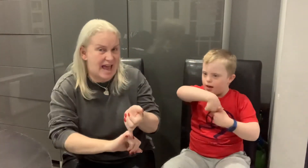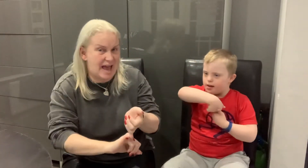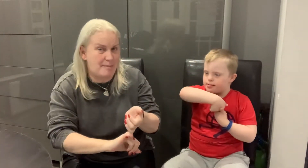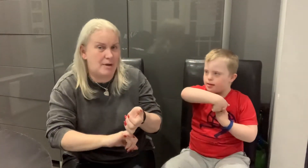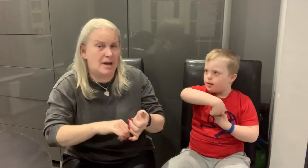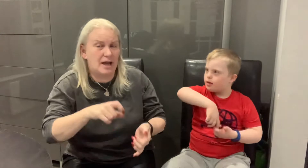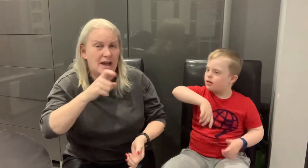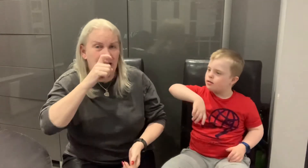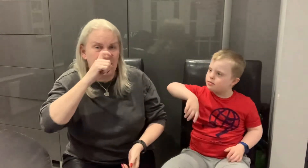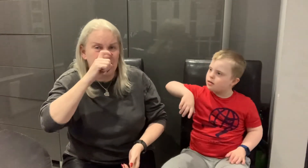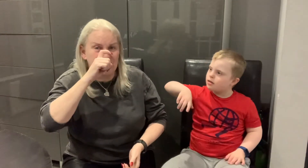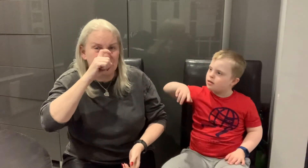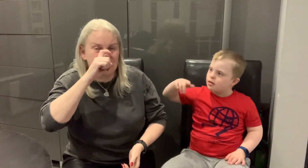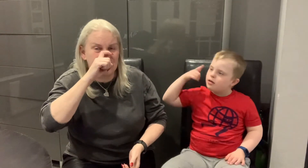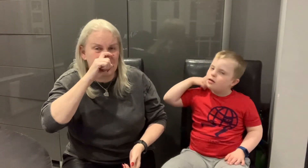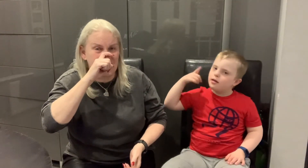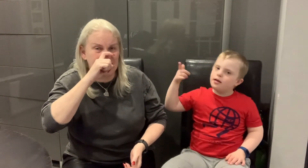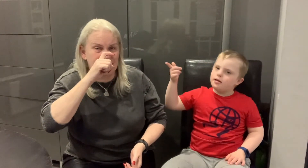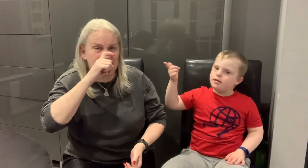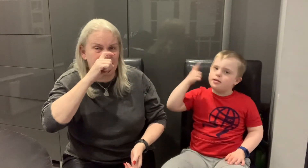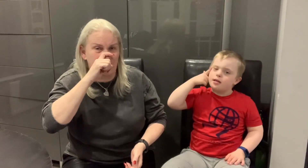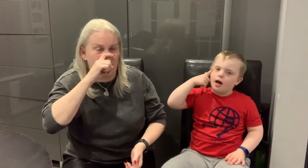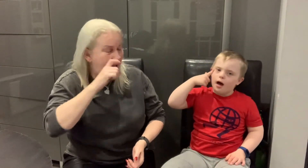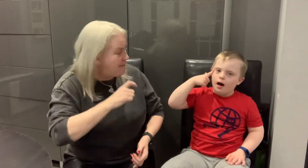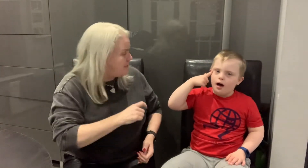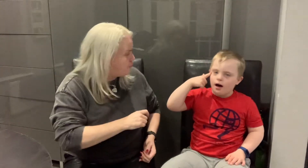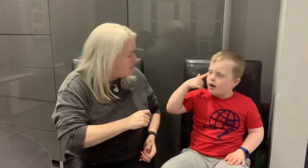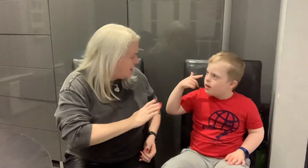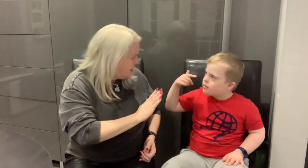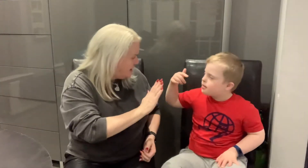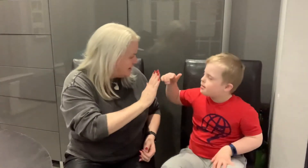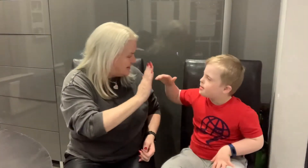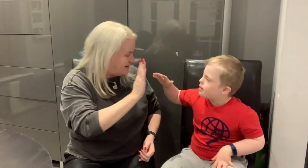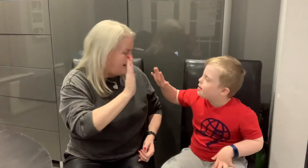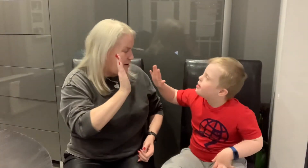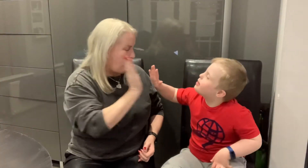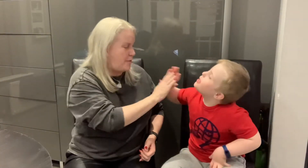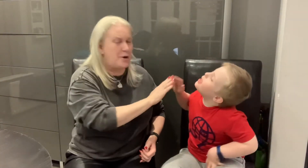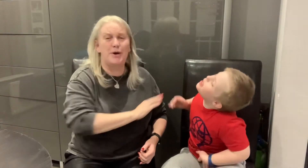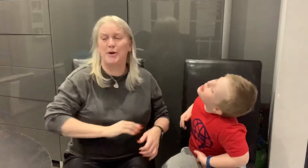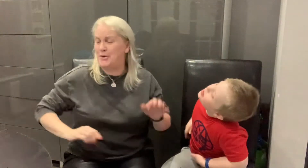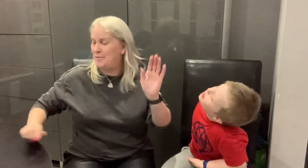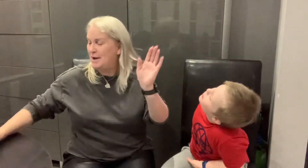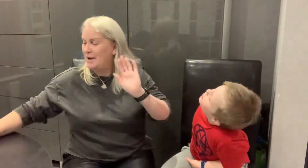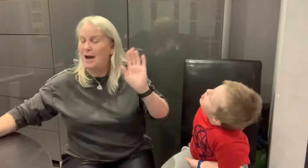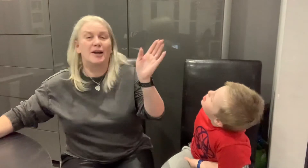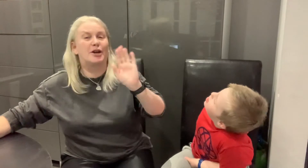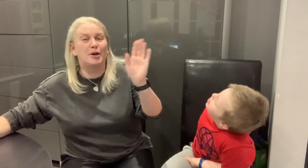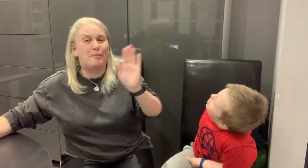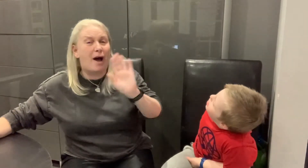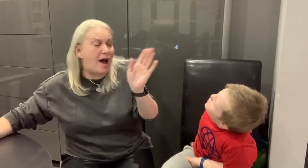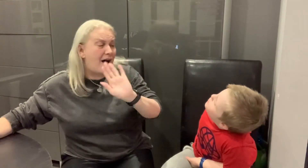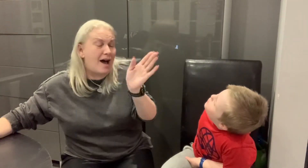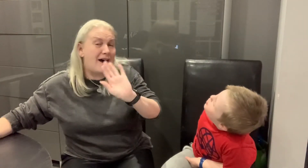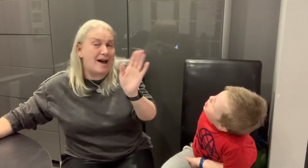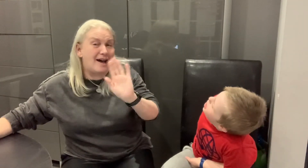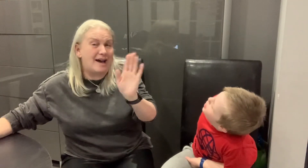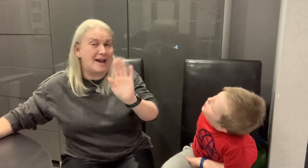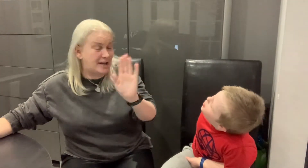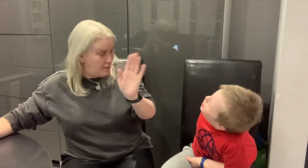sister that'd be brilliant bye bye bye you're gonna